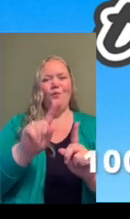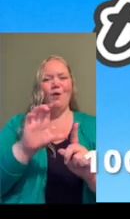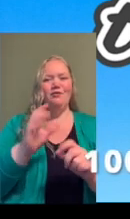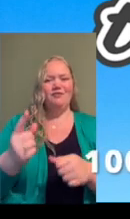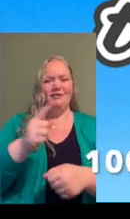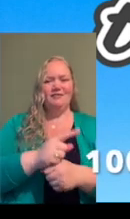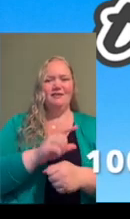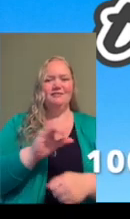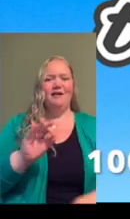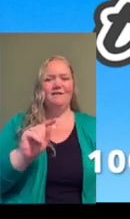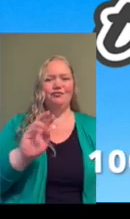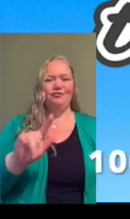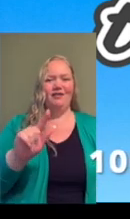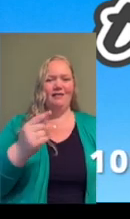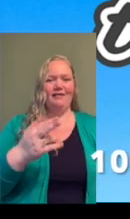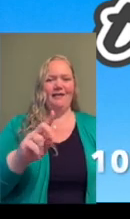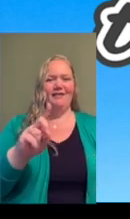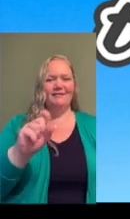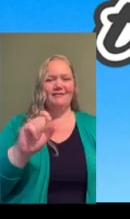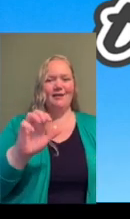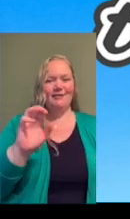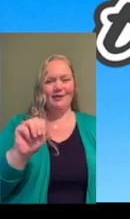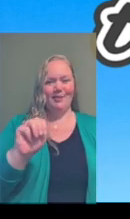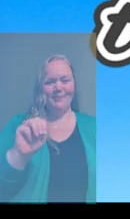at 100daysoftrailhead.com.